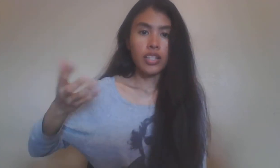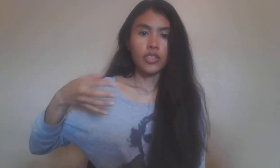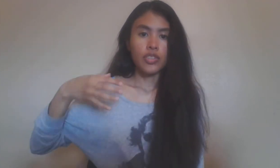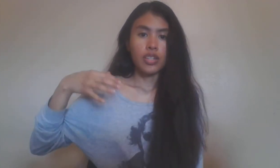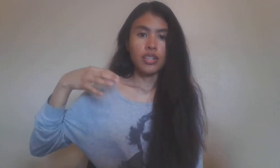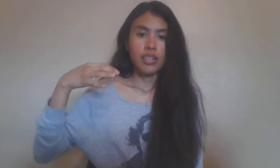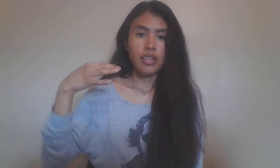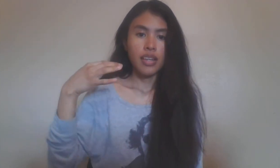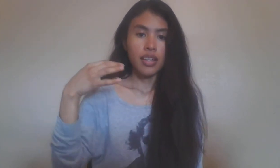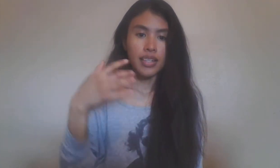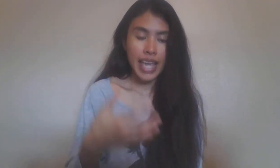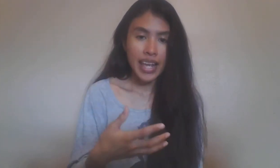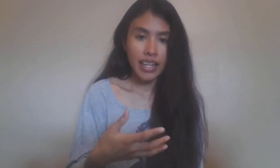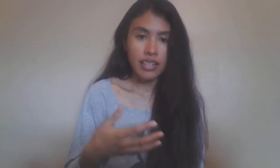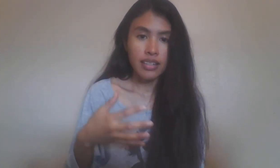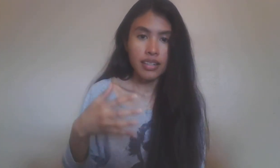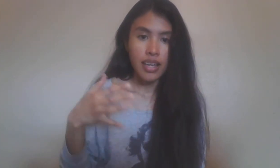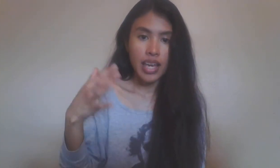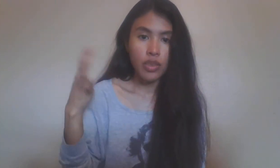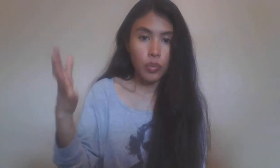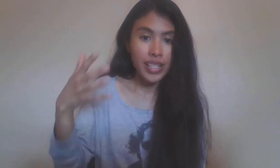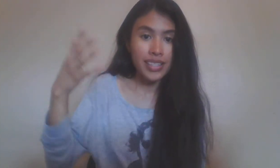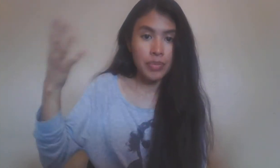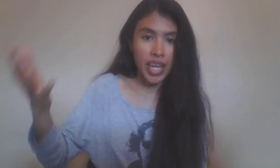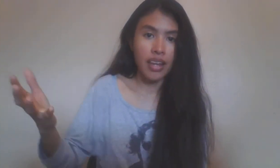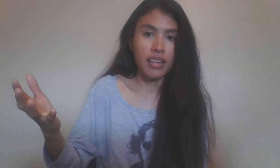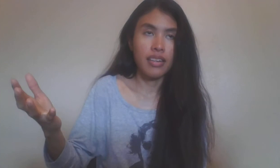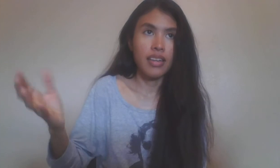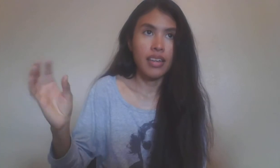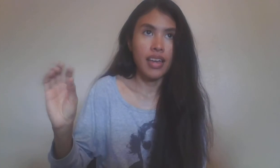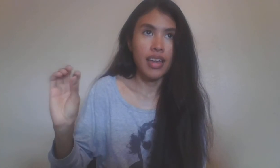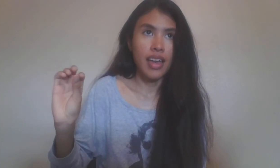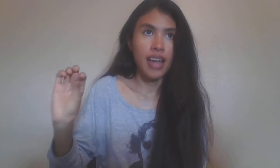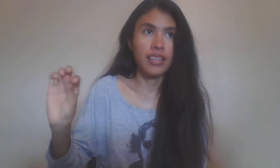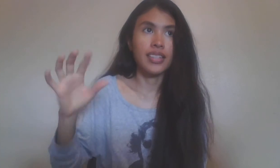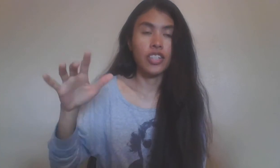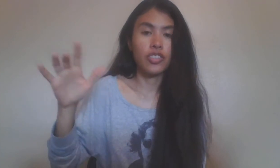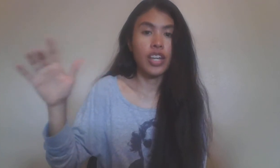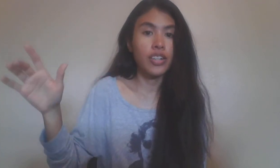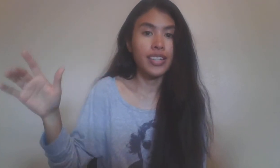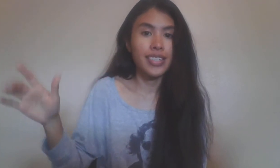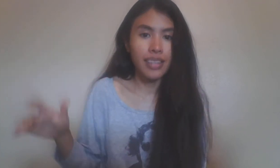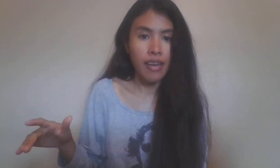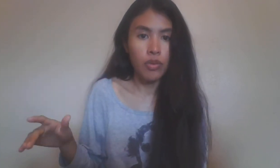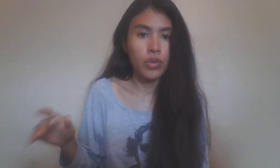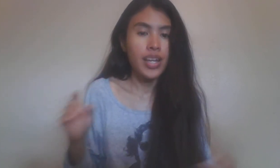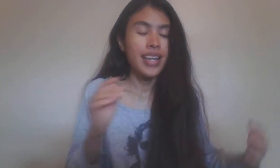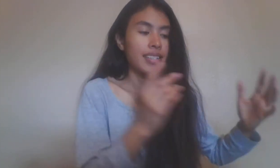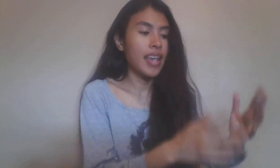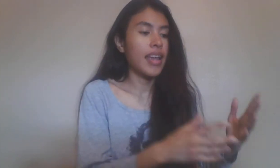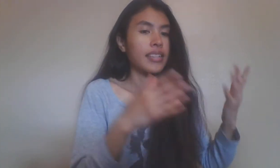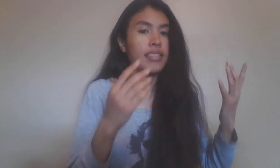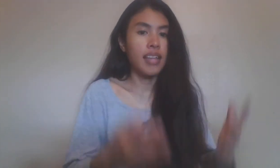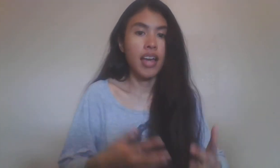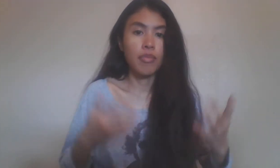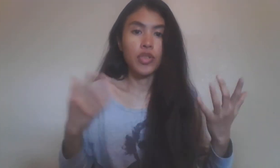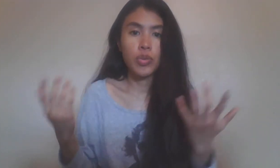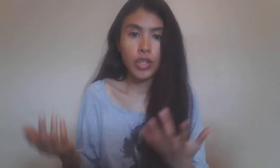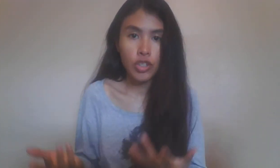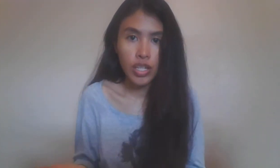gained and the wisdom gained at the Sagittarius level takes time to achieve.